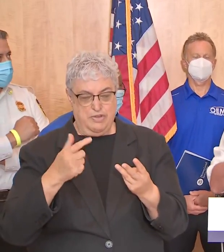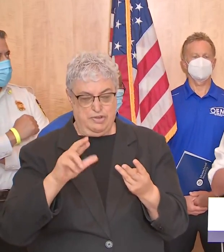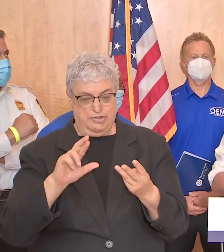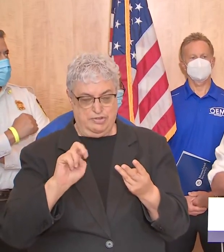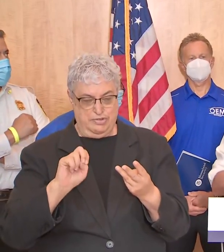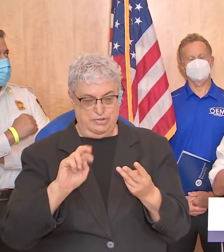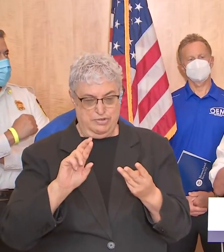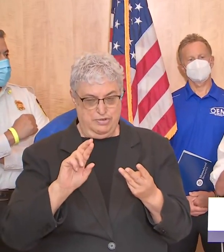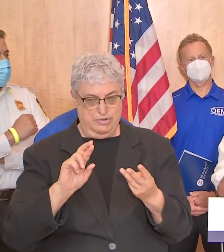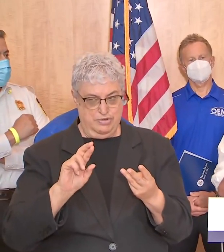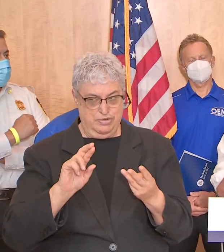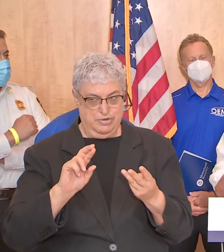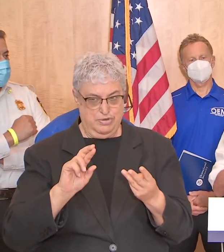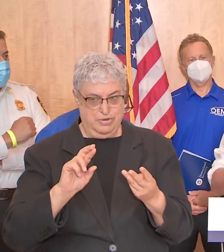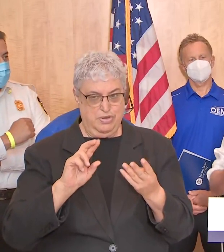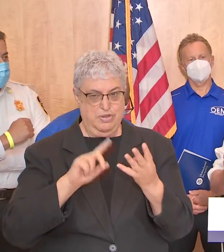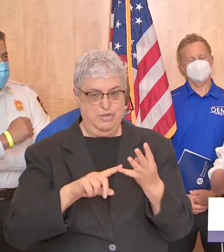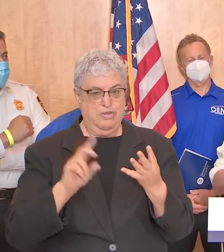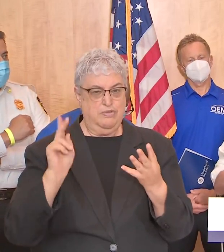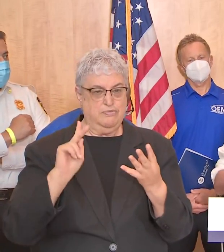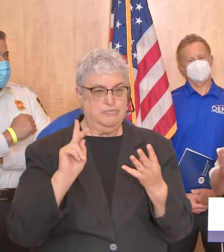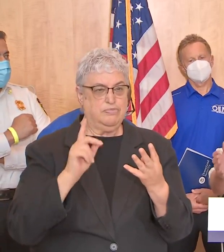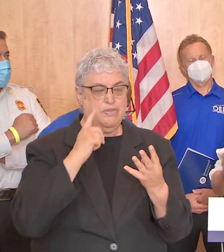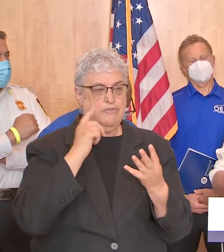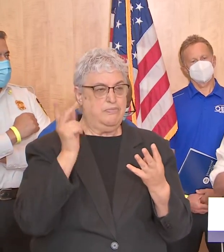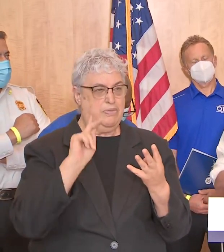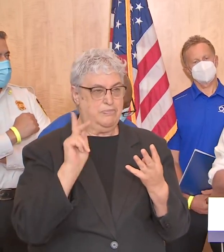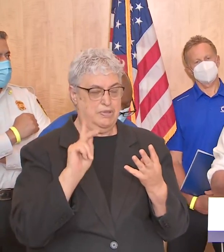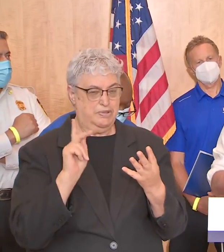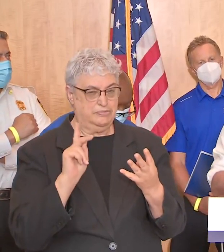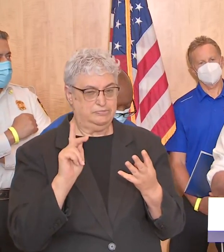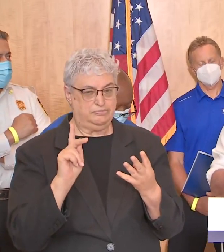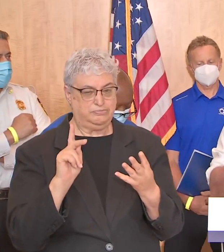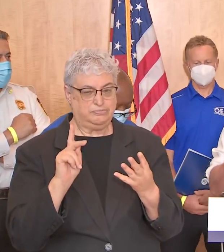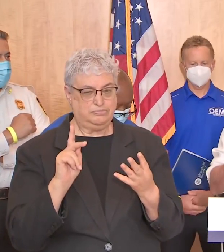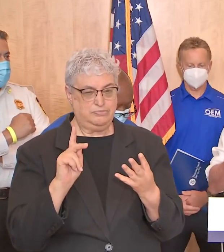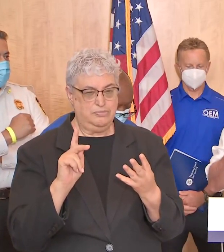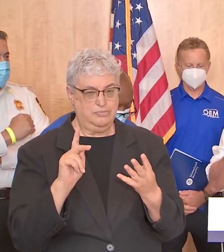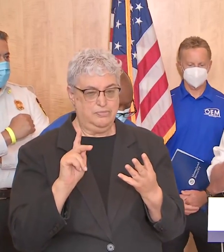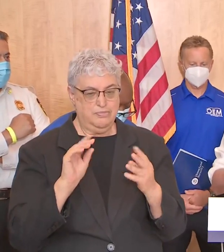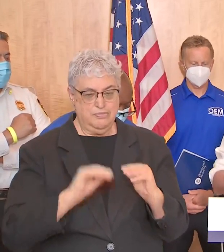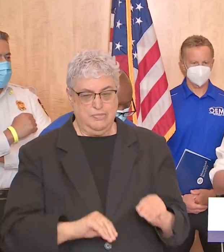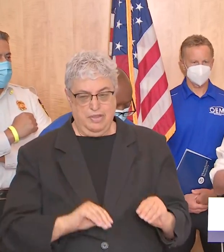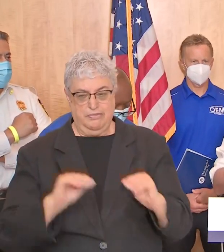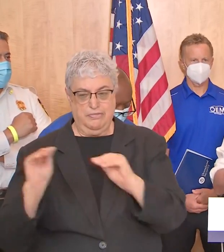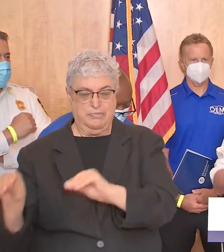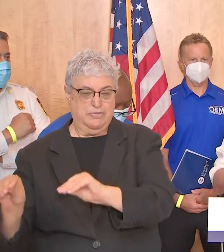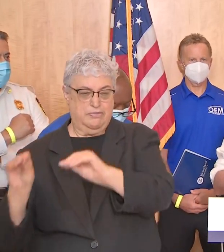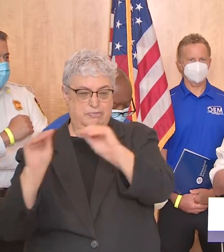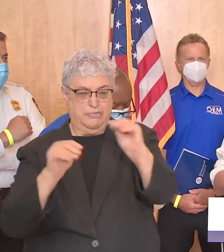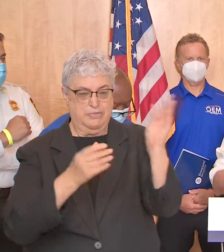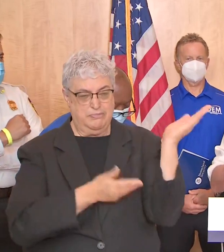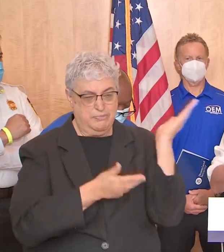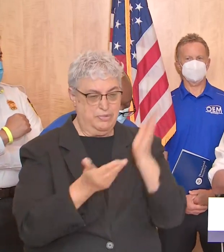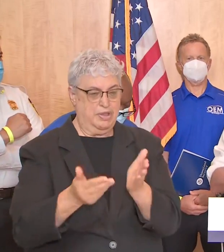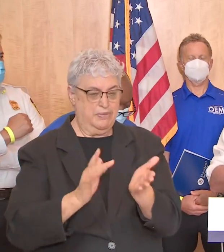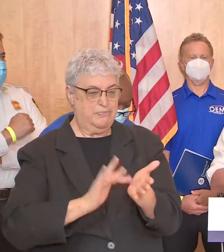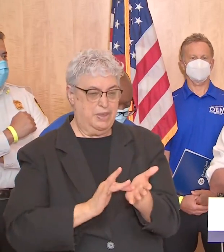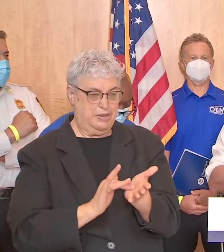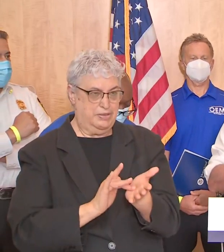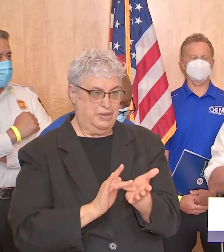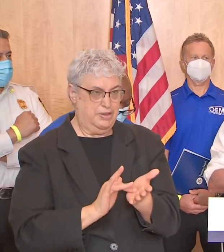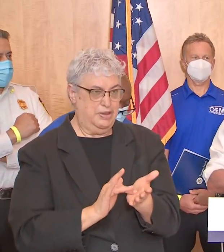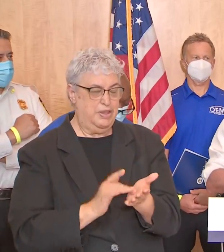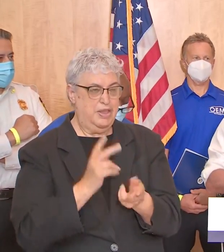for those folks and for all pretty much anybody else um who has to move when you bring your medications again